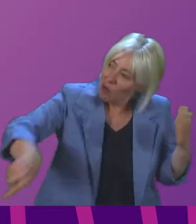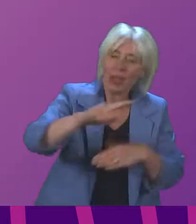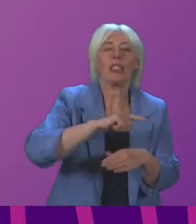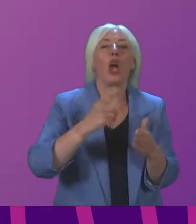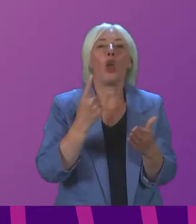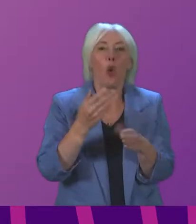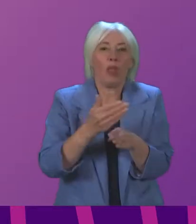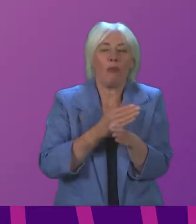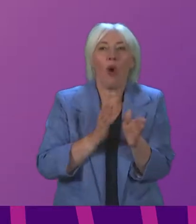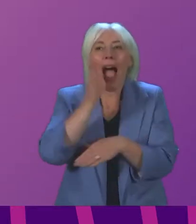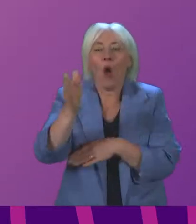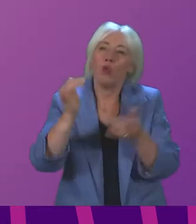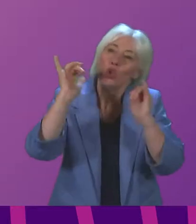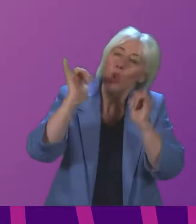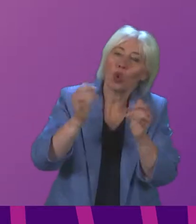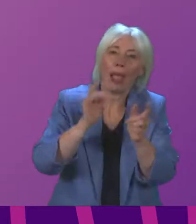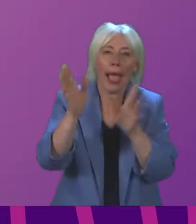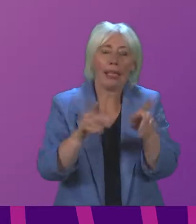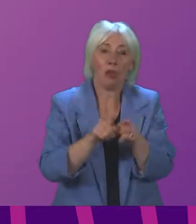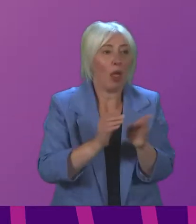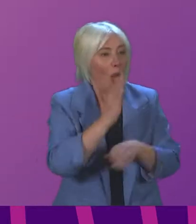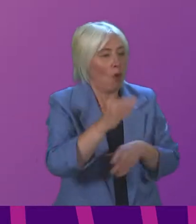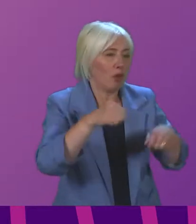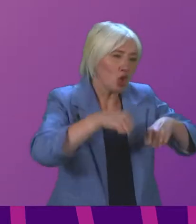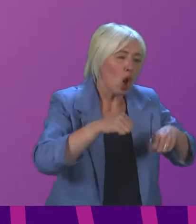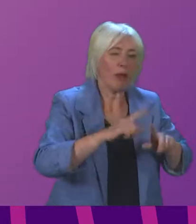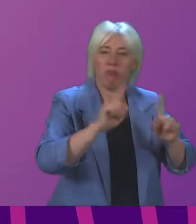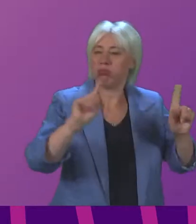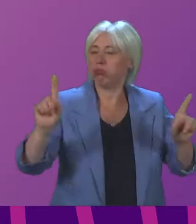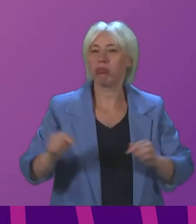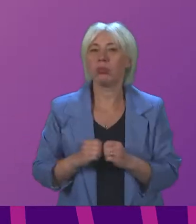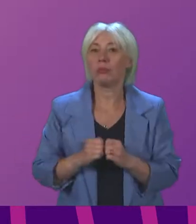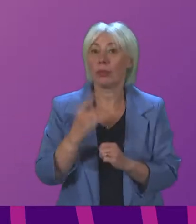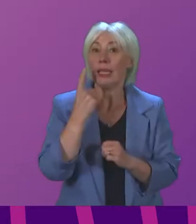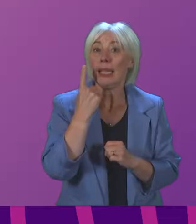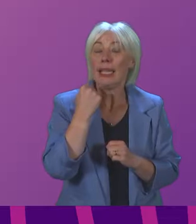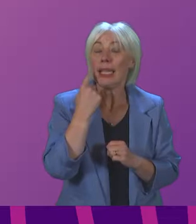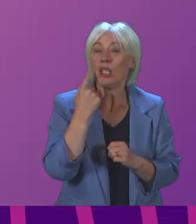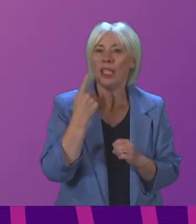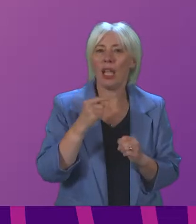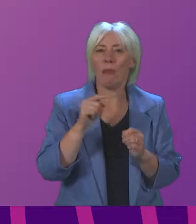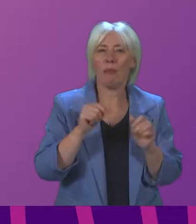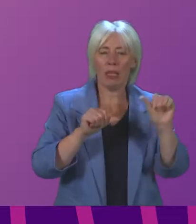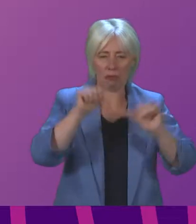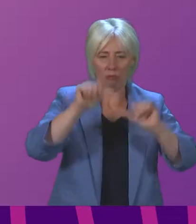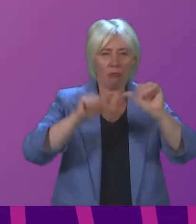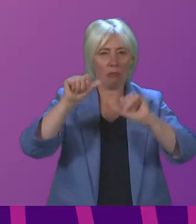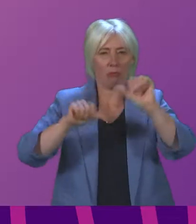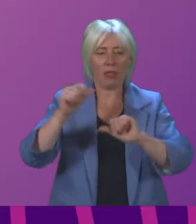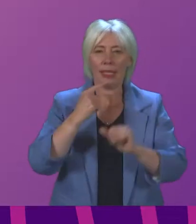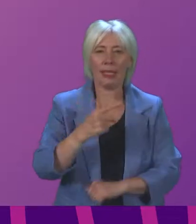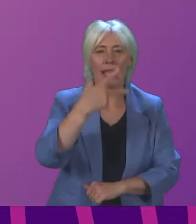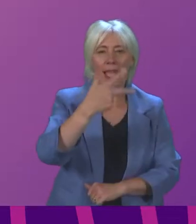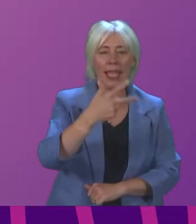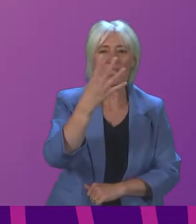but also on a regular basis outwith. Only yesterday, we've seen a poll by Ipsis Mori showing that 84% of people